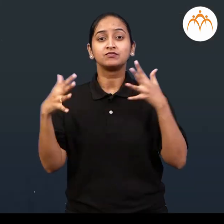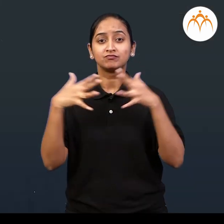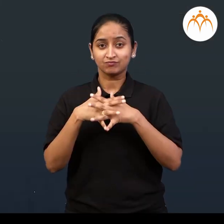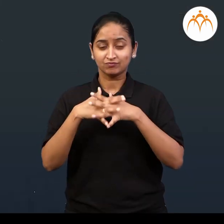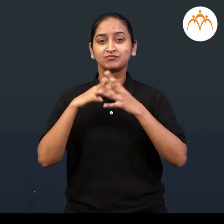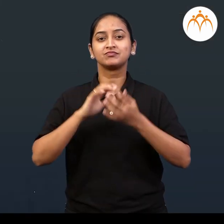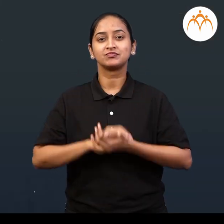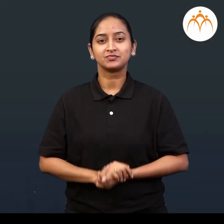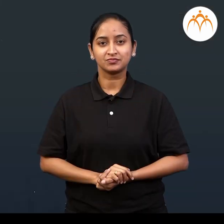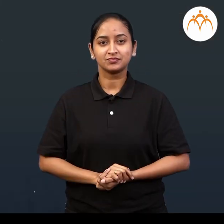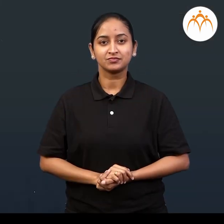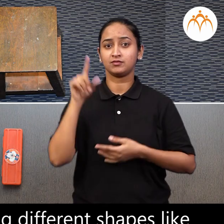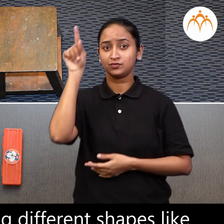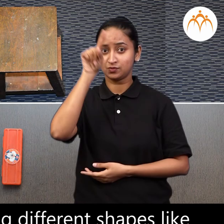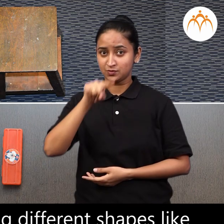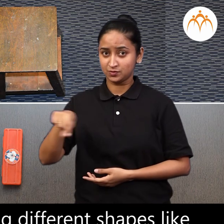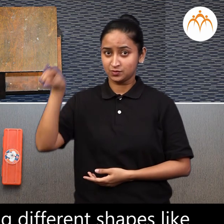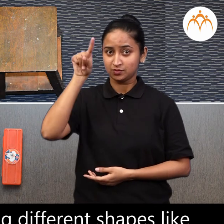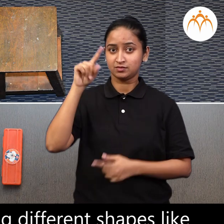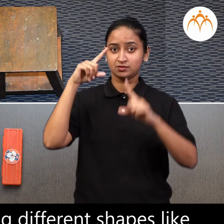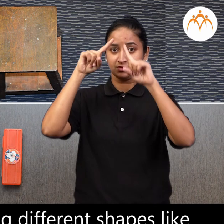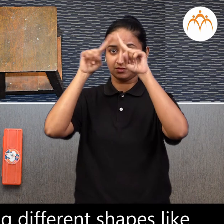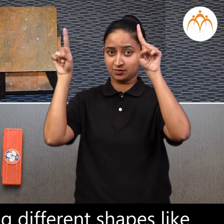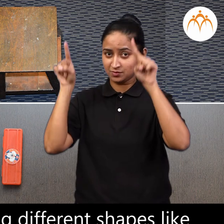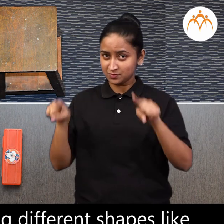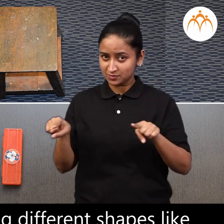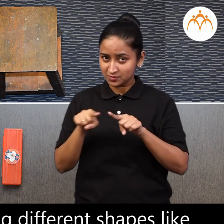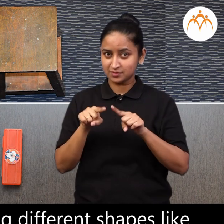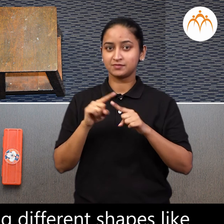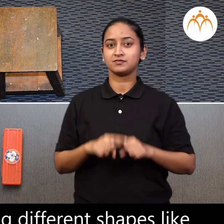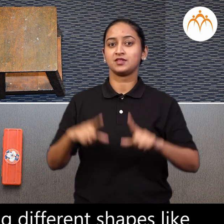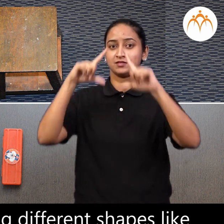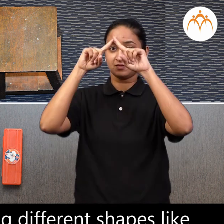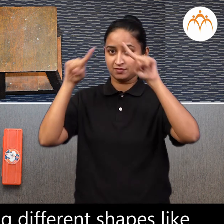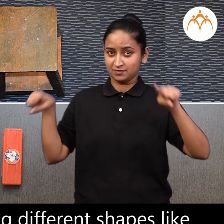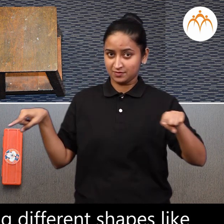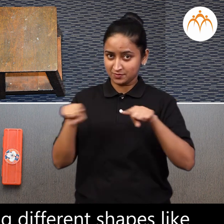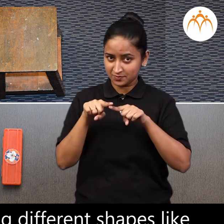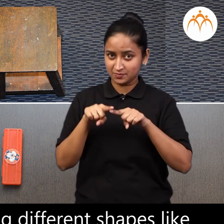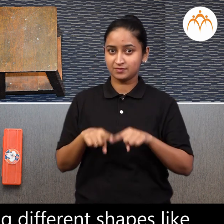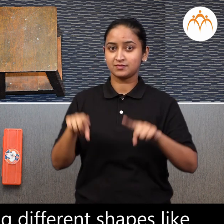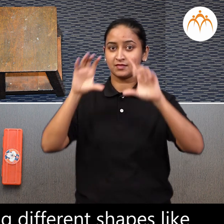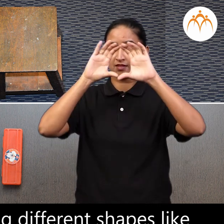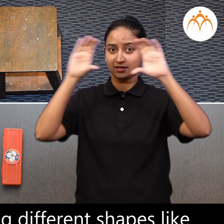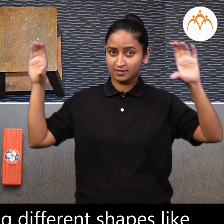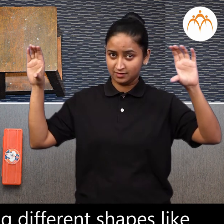Activity. Search for the things having different shapes like circle, triangle, square,